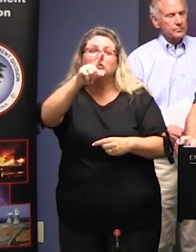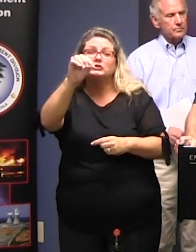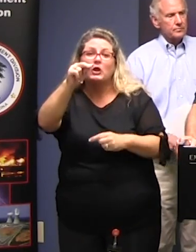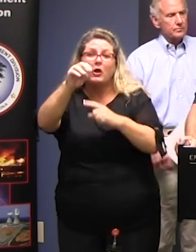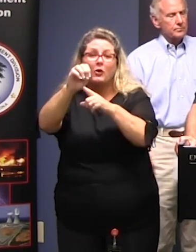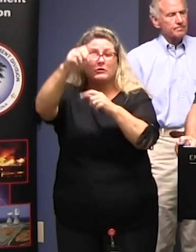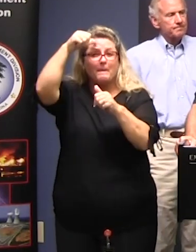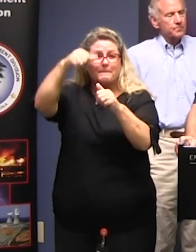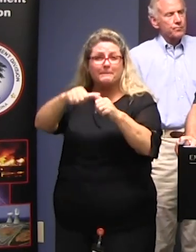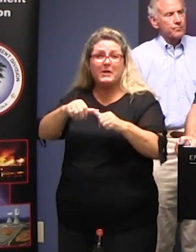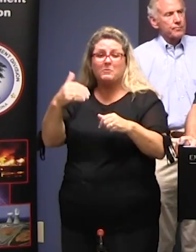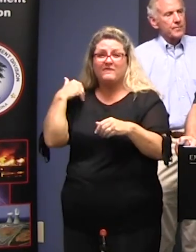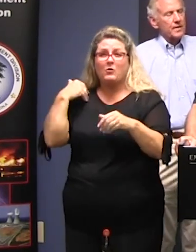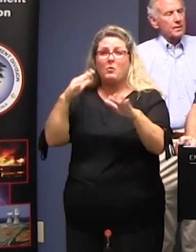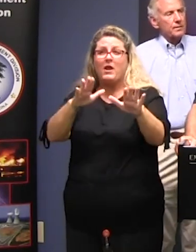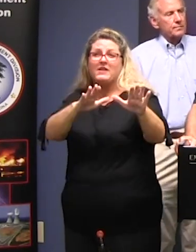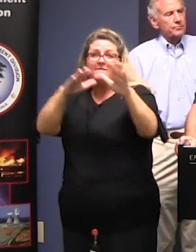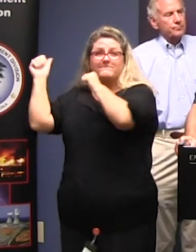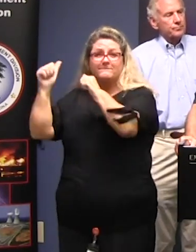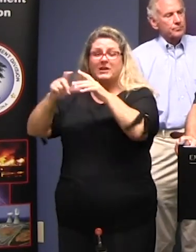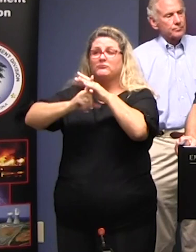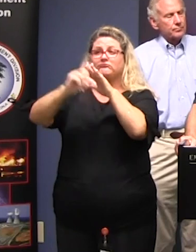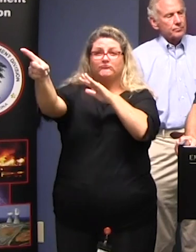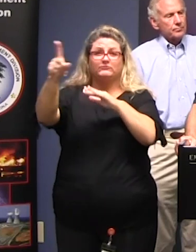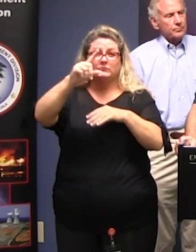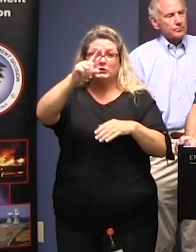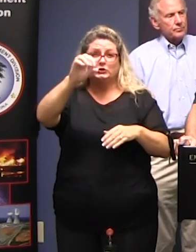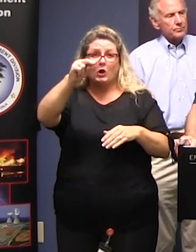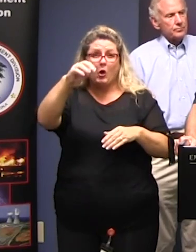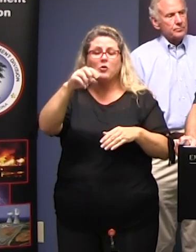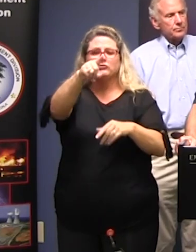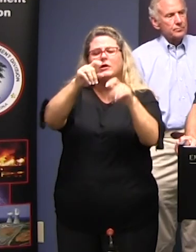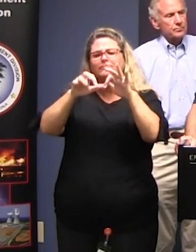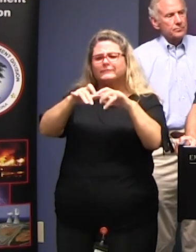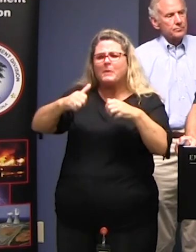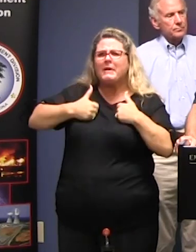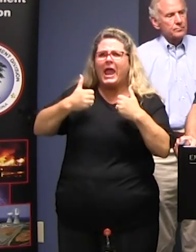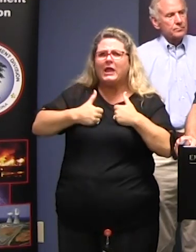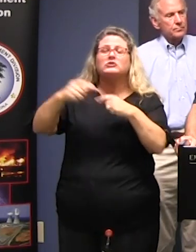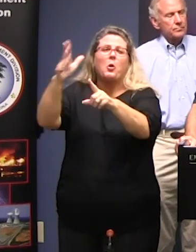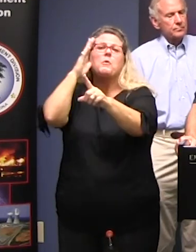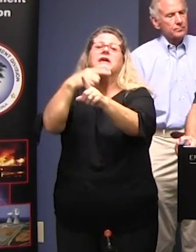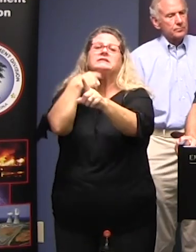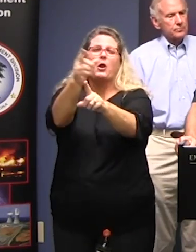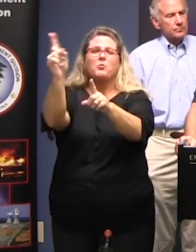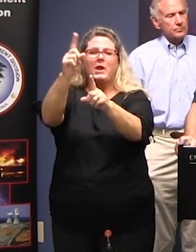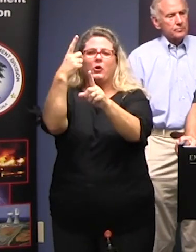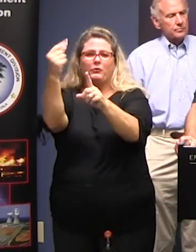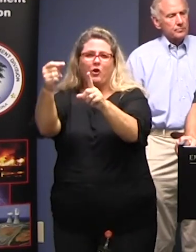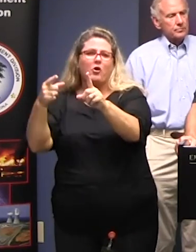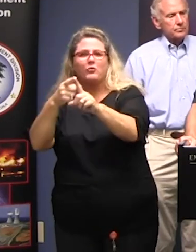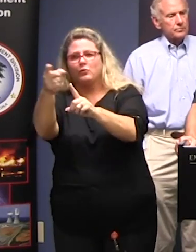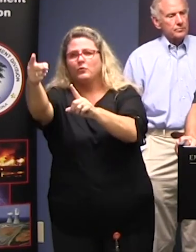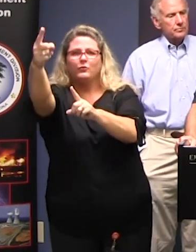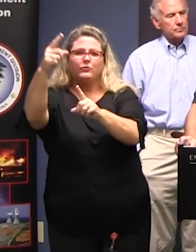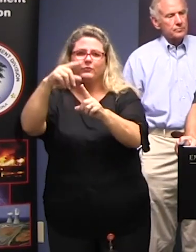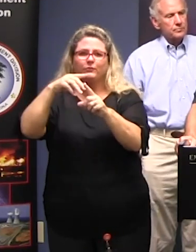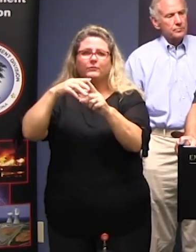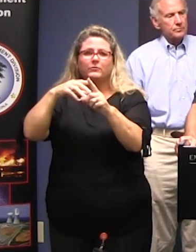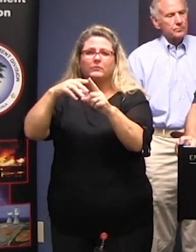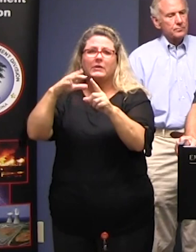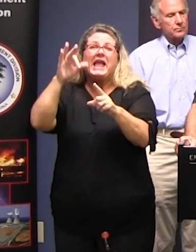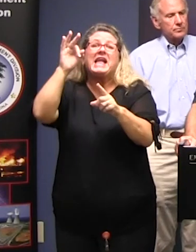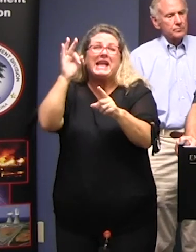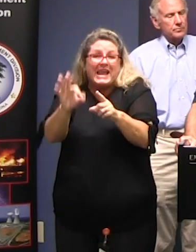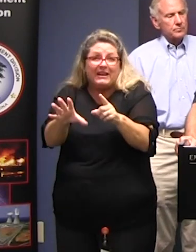evacuation zone, you can type in your your address and it'll tell you which zone that you're in So that when an evacuation if an evacuation is announced,